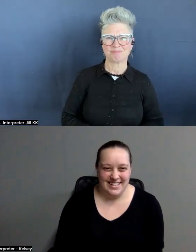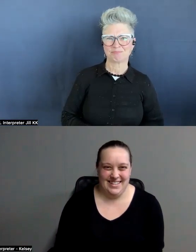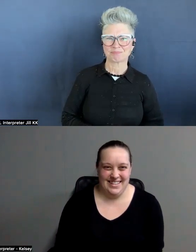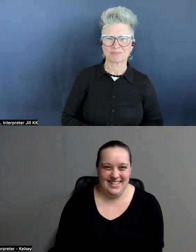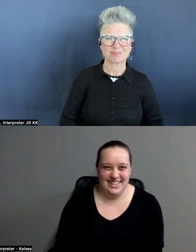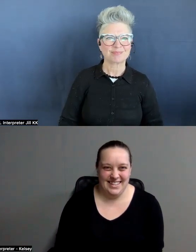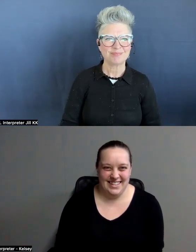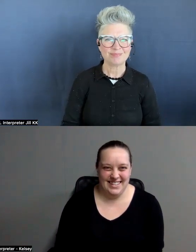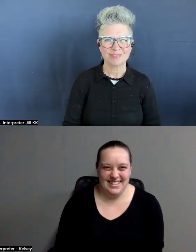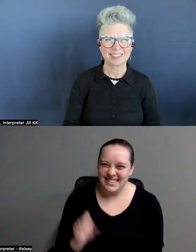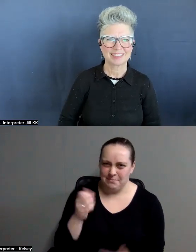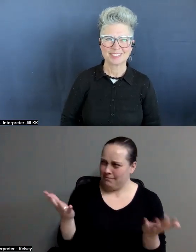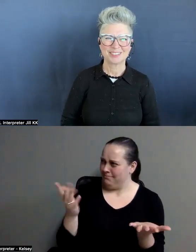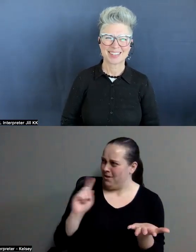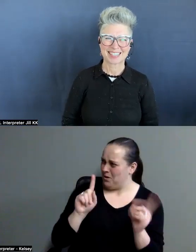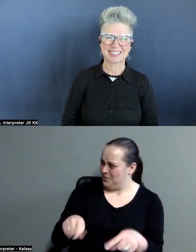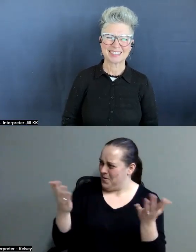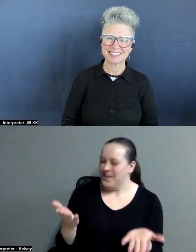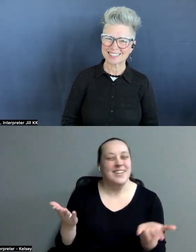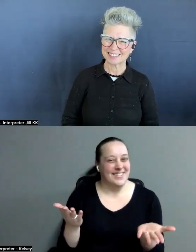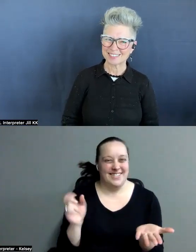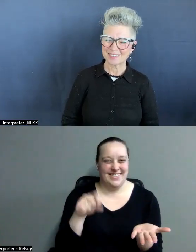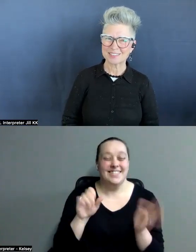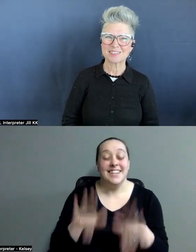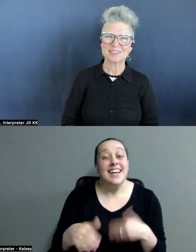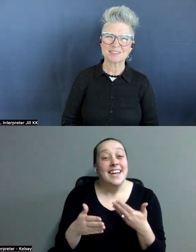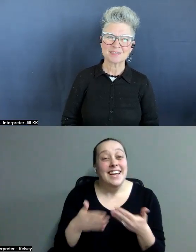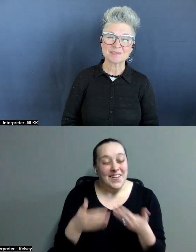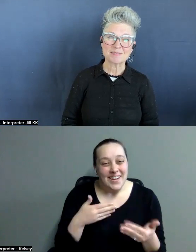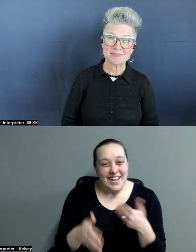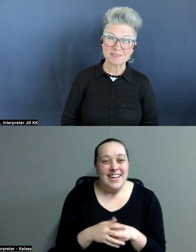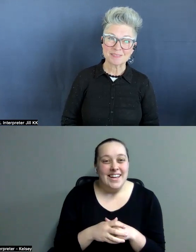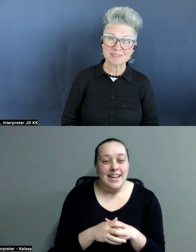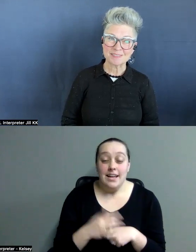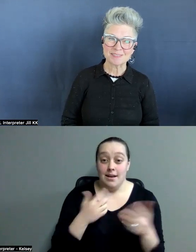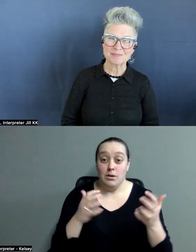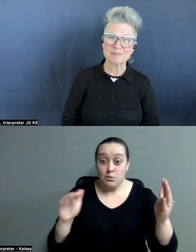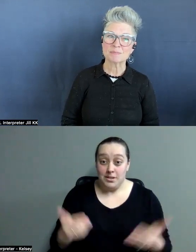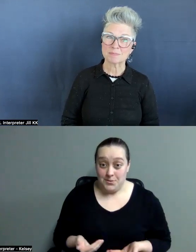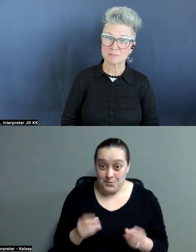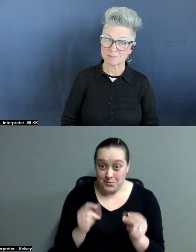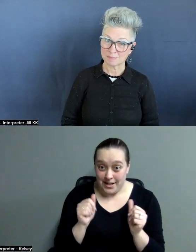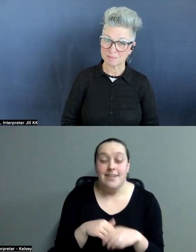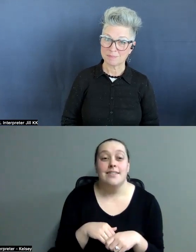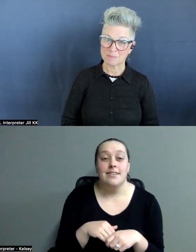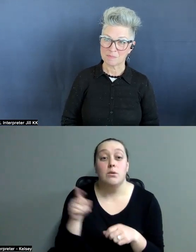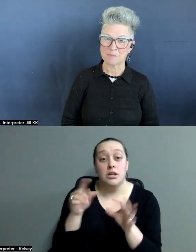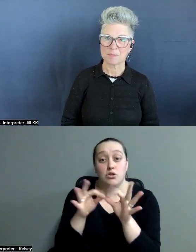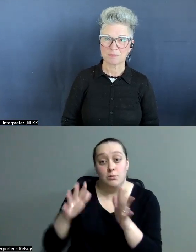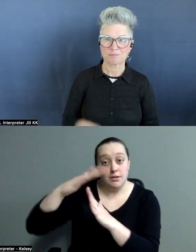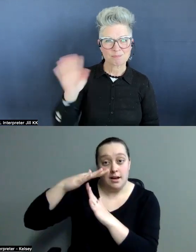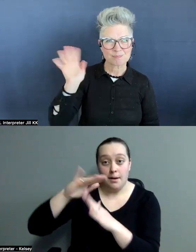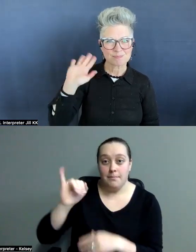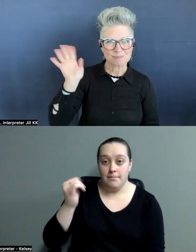Yeah, where are you? But anyway, I'm going to introduce you quickly. The interpreter on top is Jill.